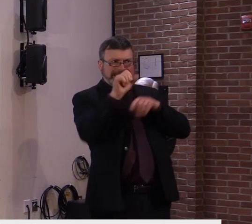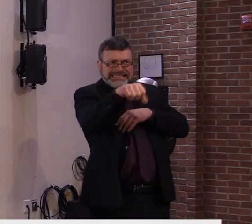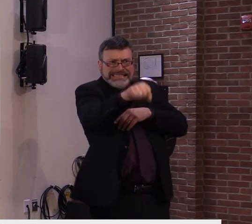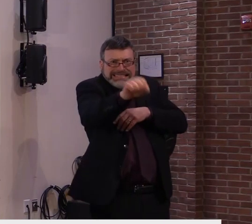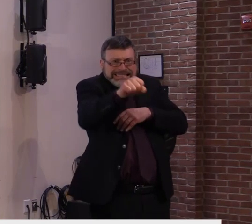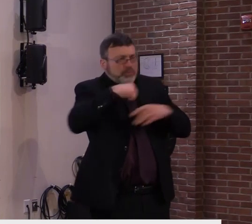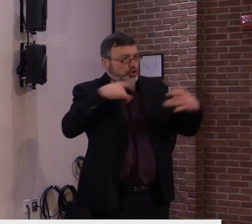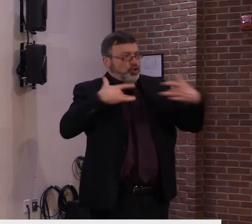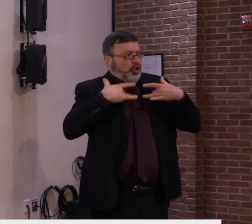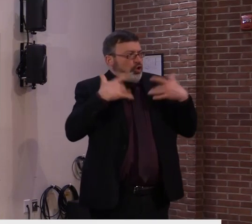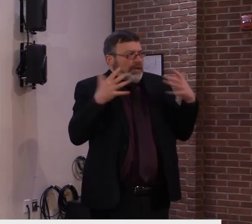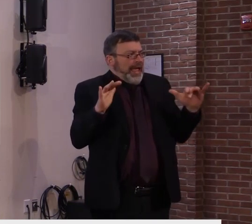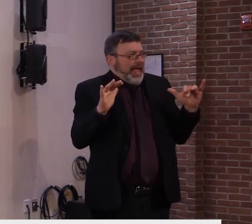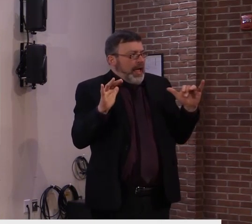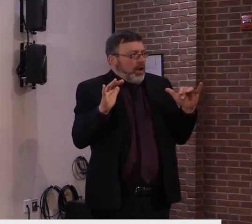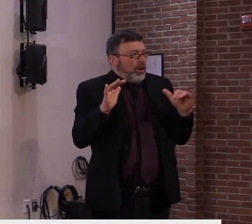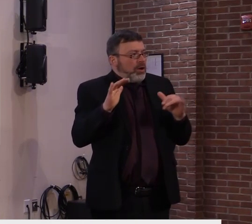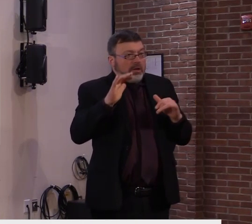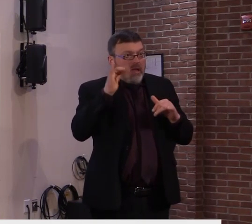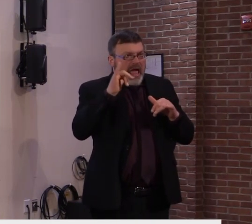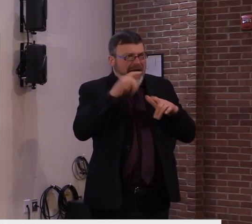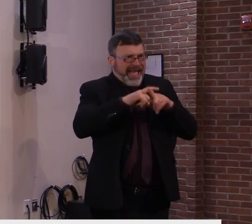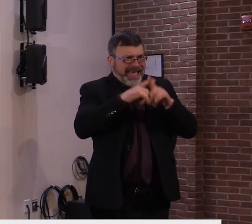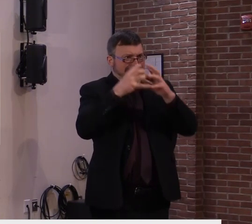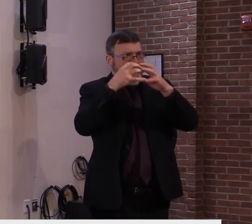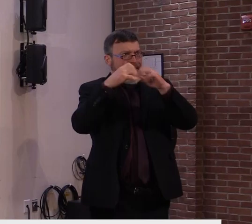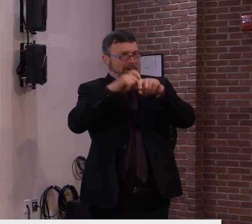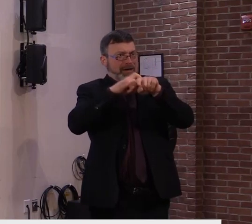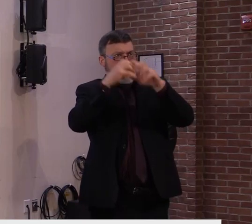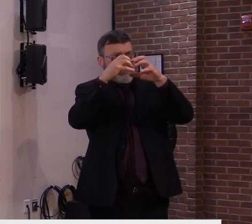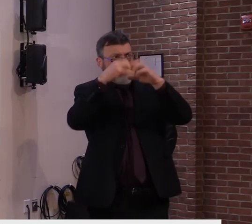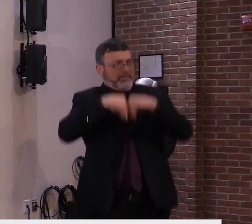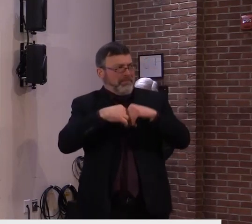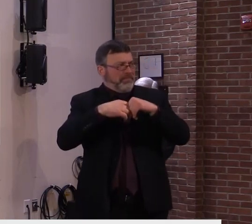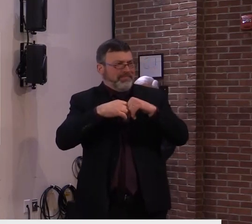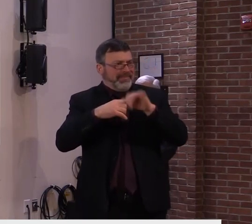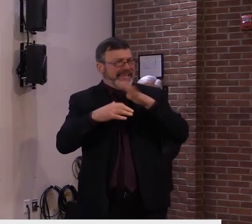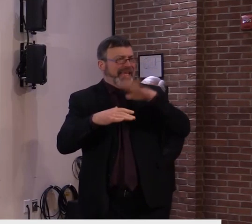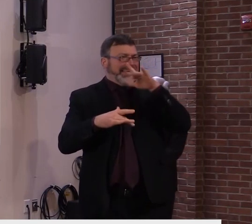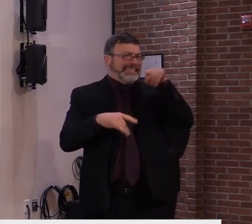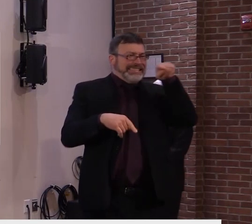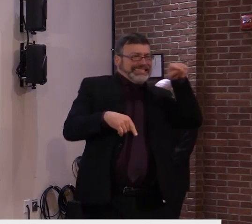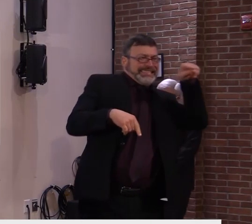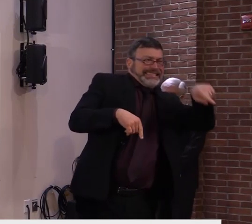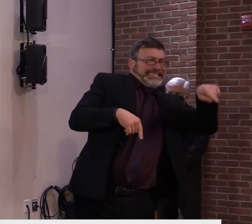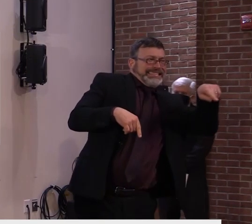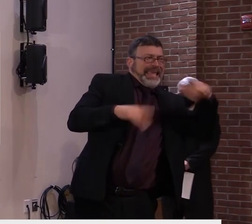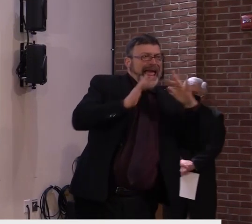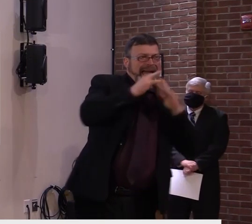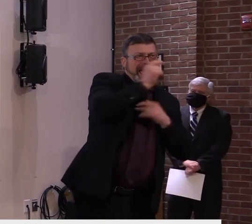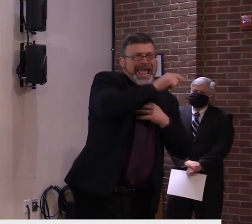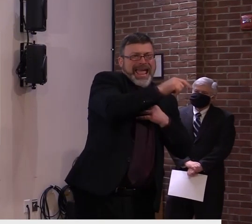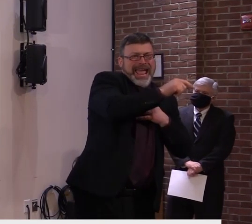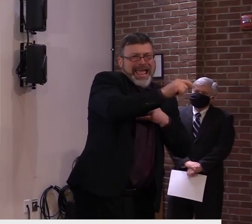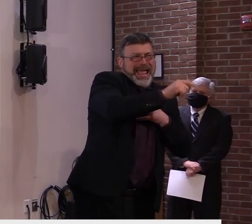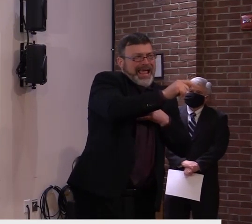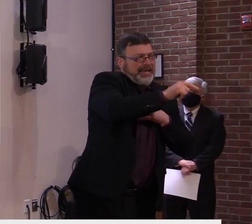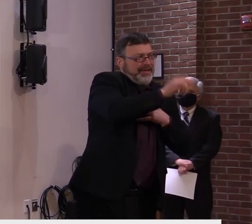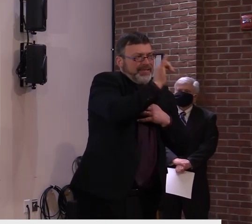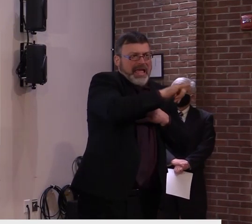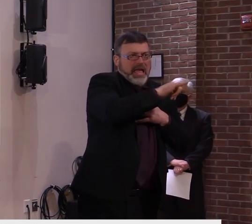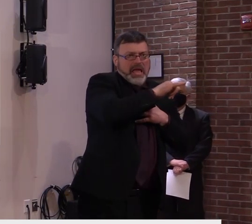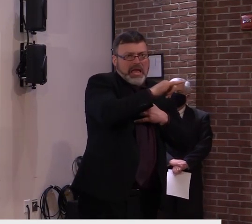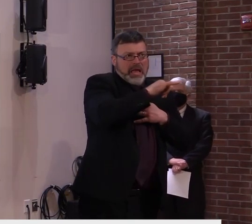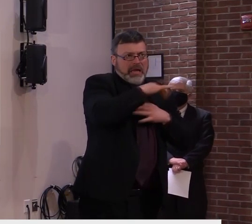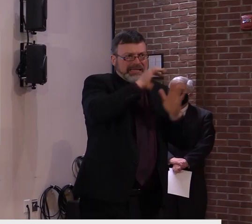they're not capable of doing it themselves, to maybe have a family member assist them, that would be the most expeditious way to do it and cut down on